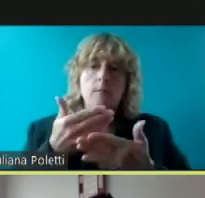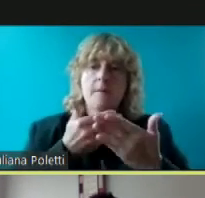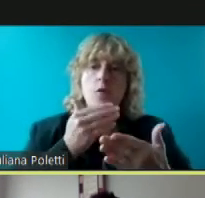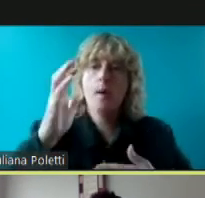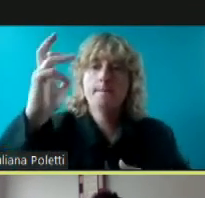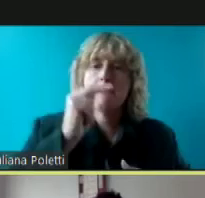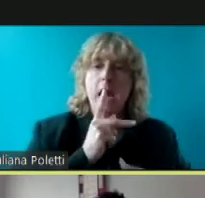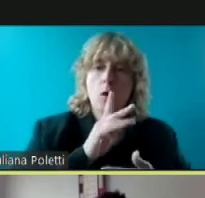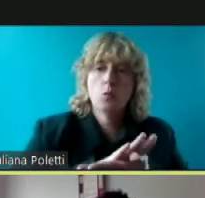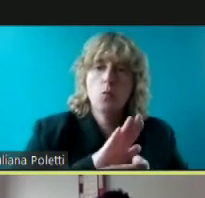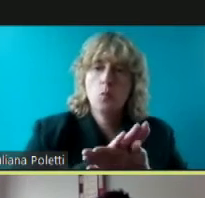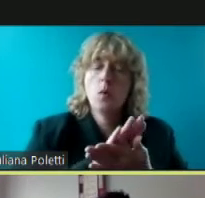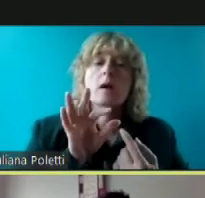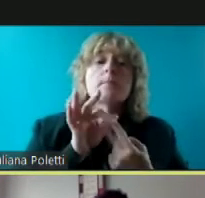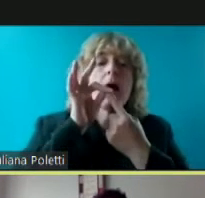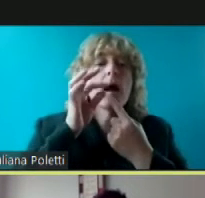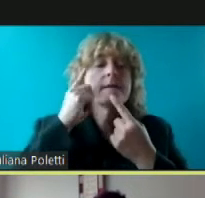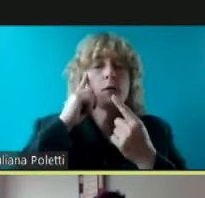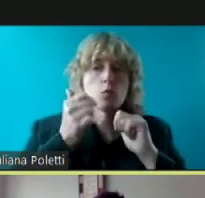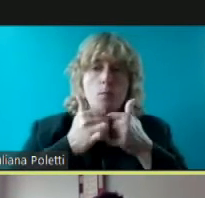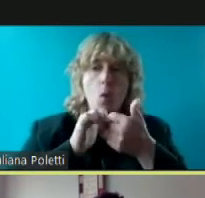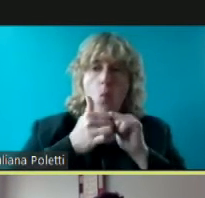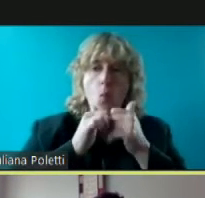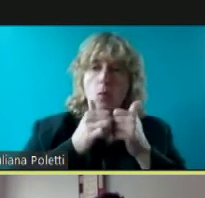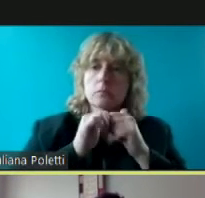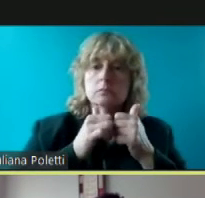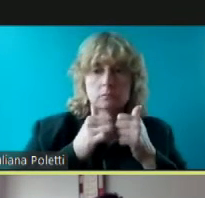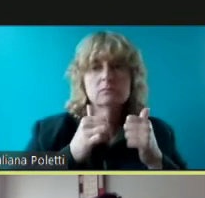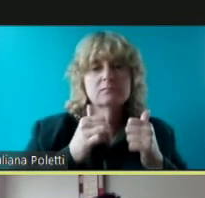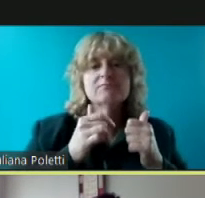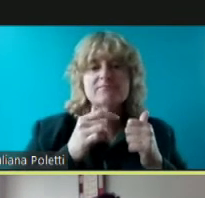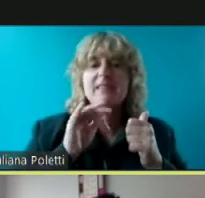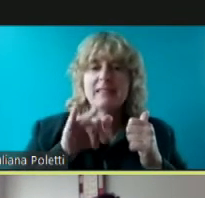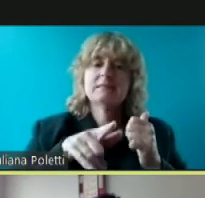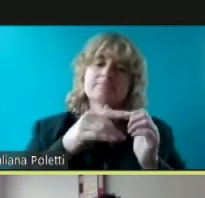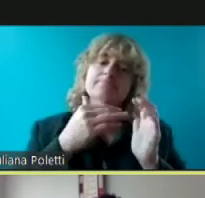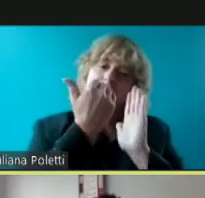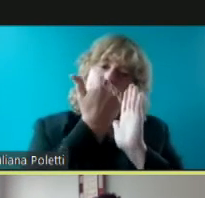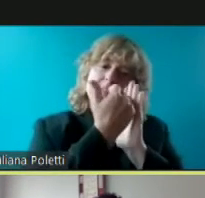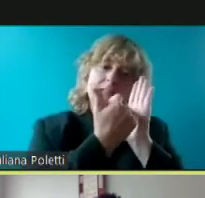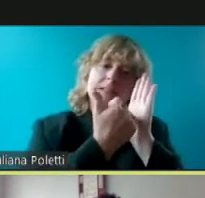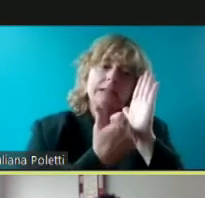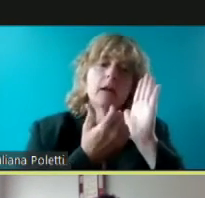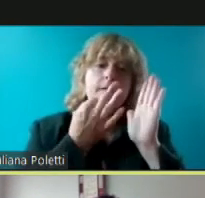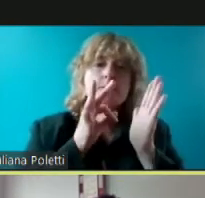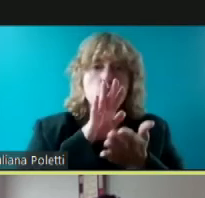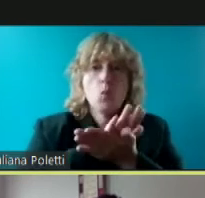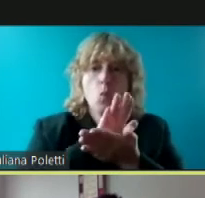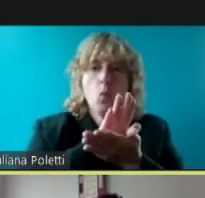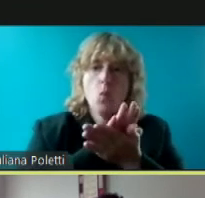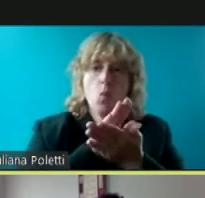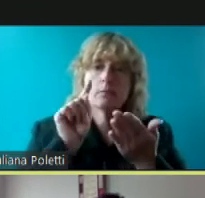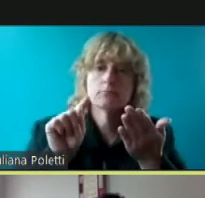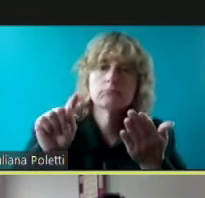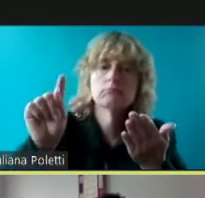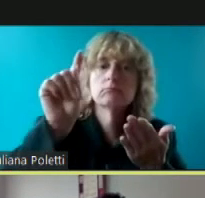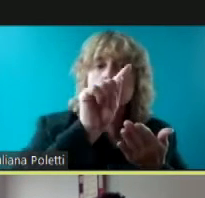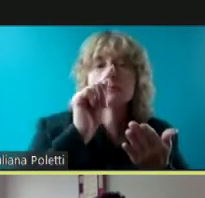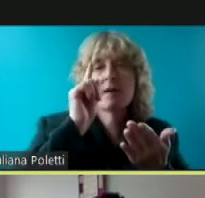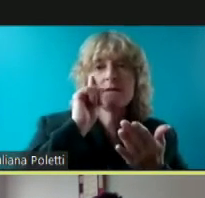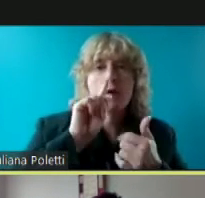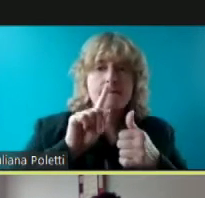especially for contact sports so this is just a list of the schools we'll be at for first